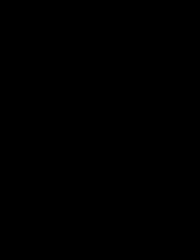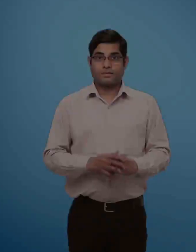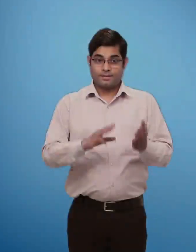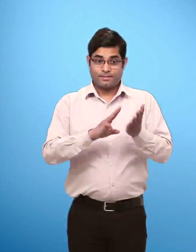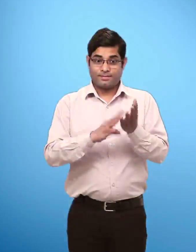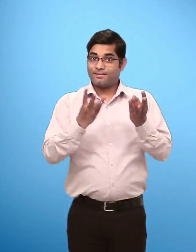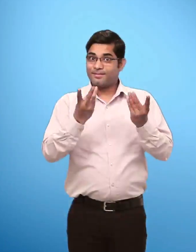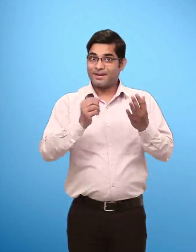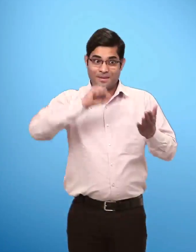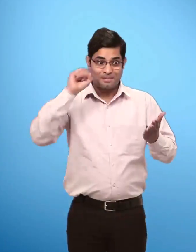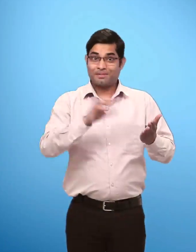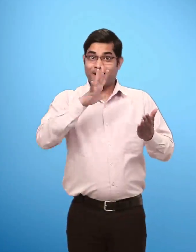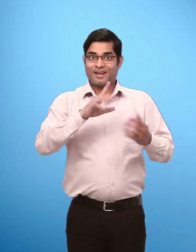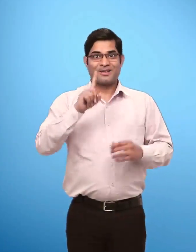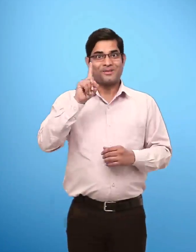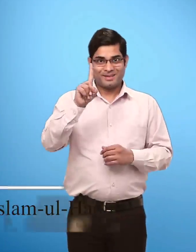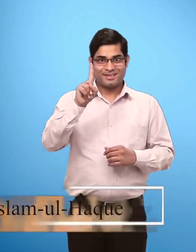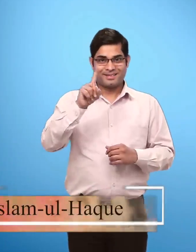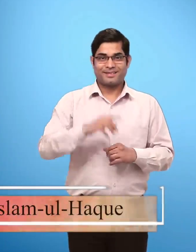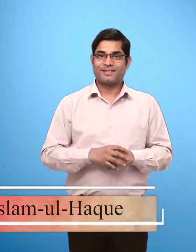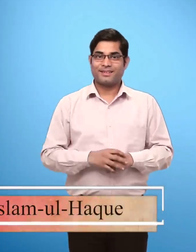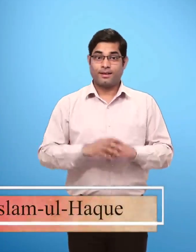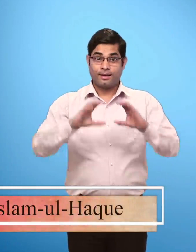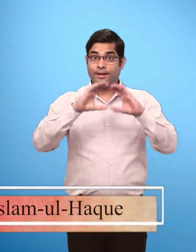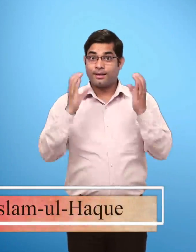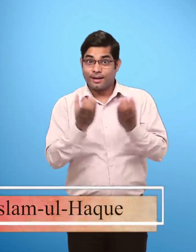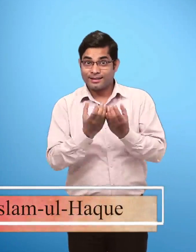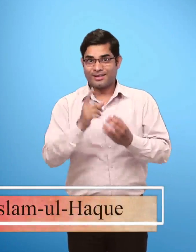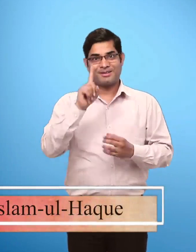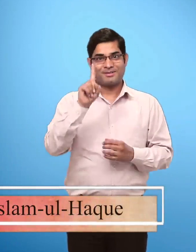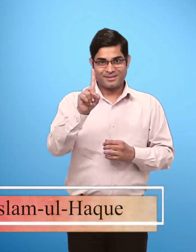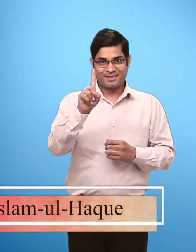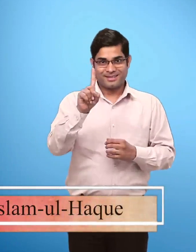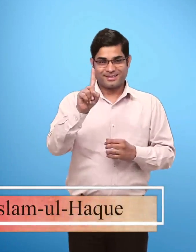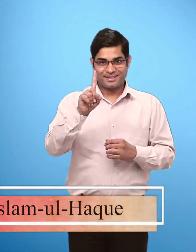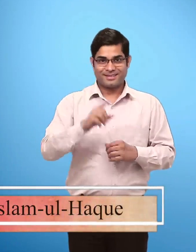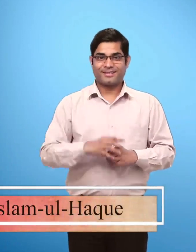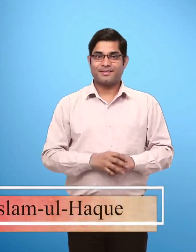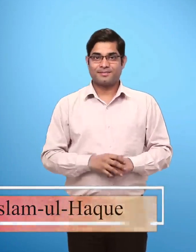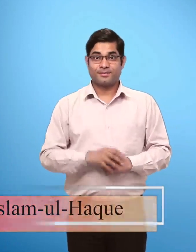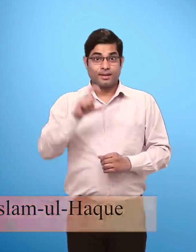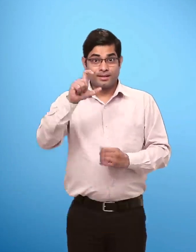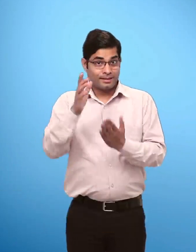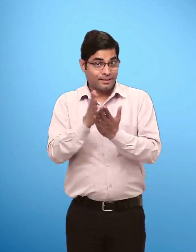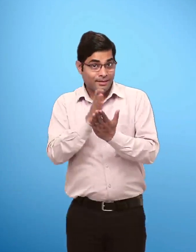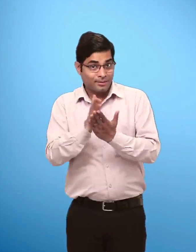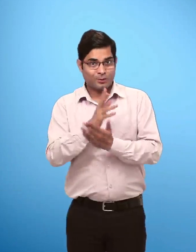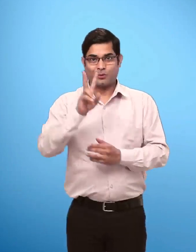Math Magic 1 Textbook in Mathematics for Class 1 Chapter